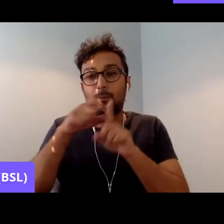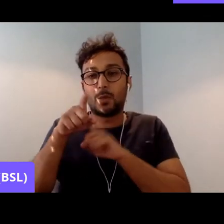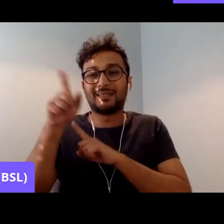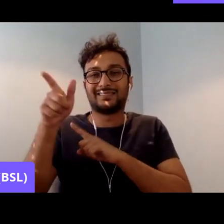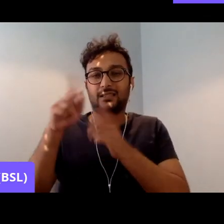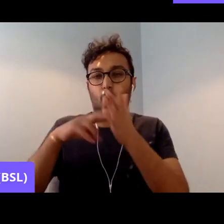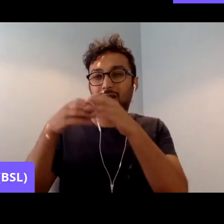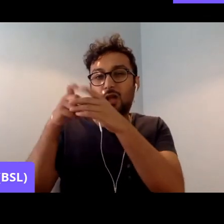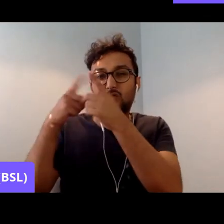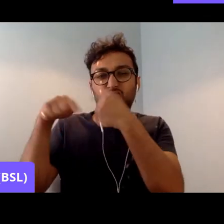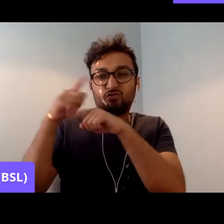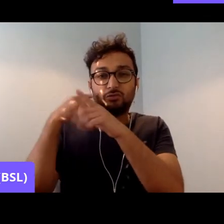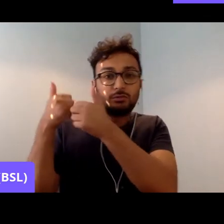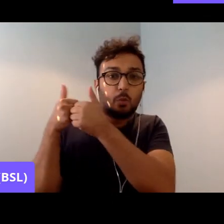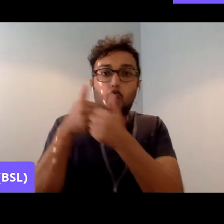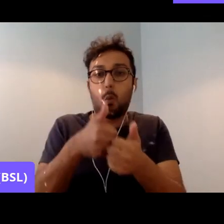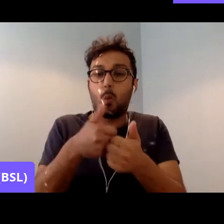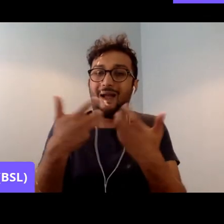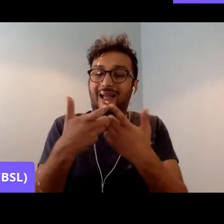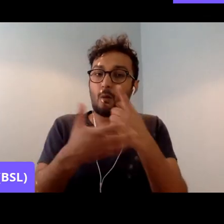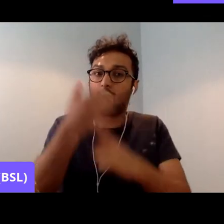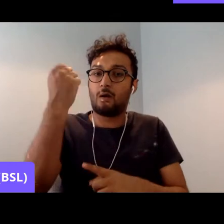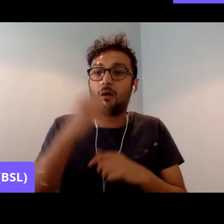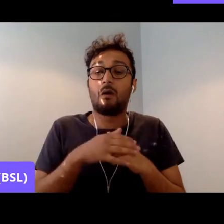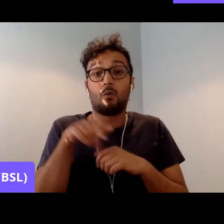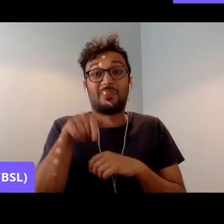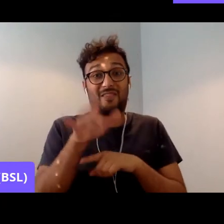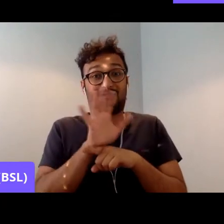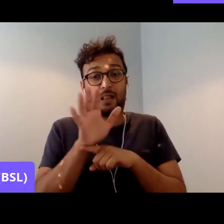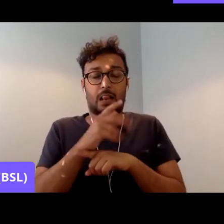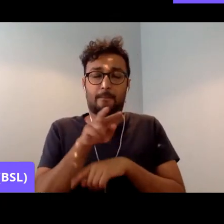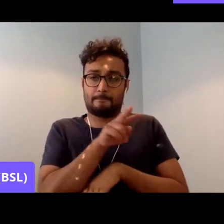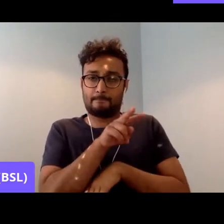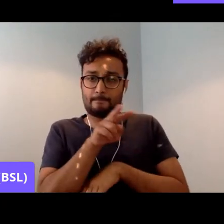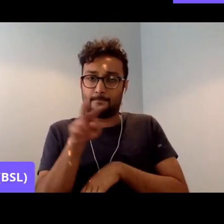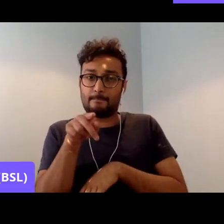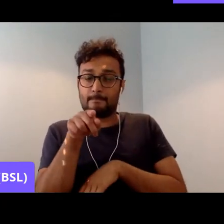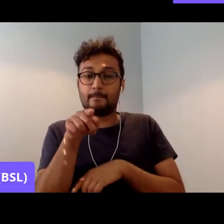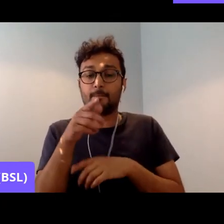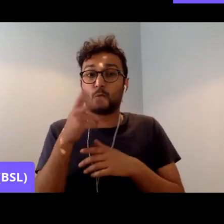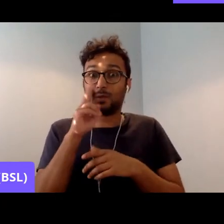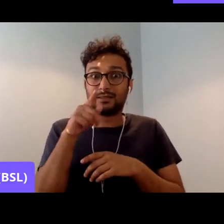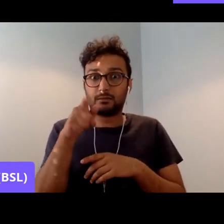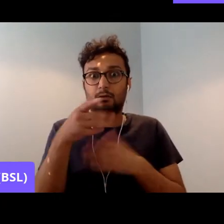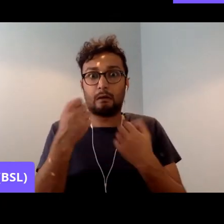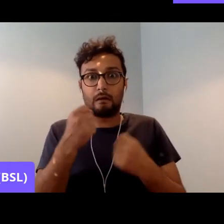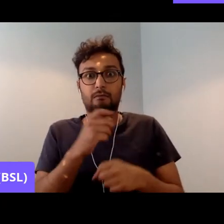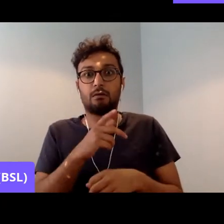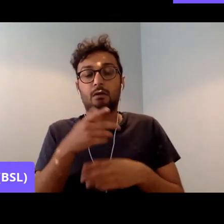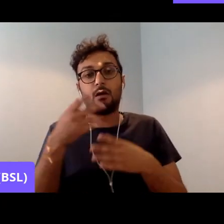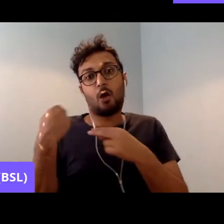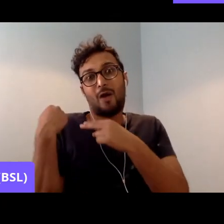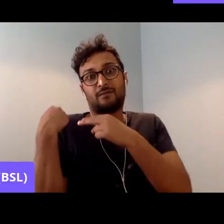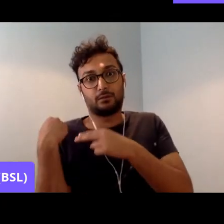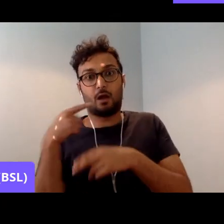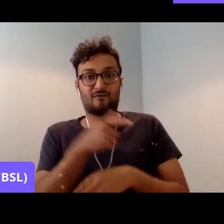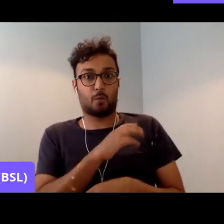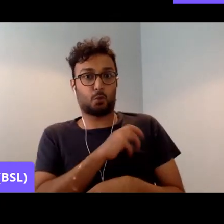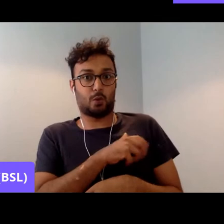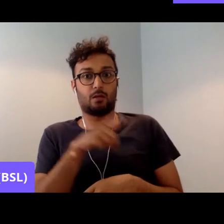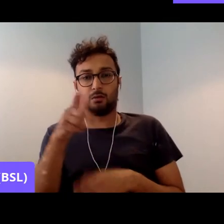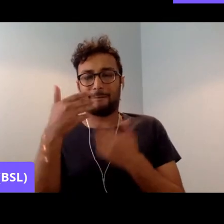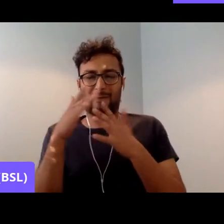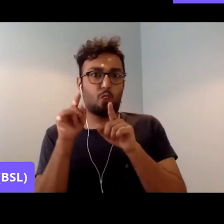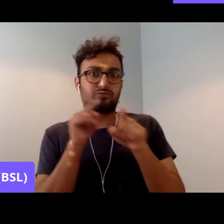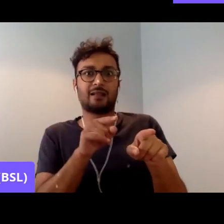that film, you actually see the trade union official threatening the strikers